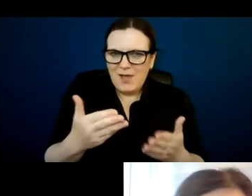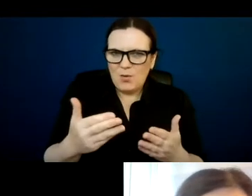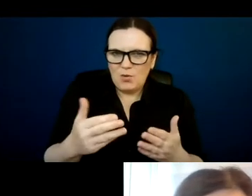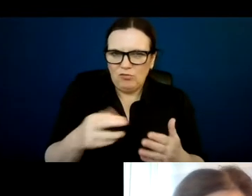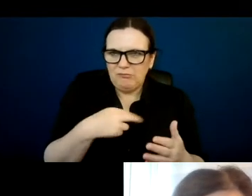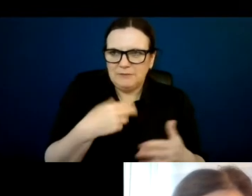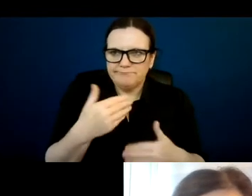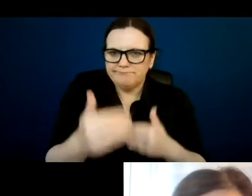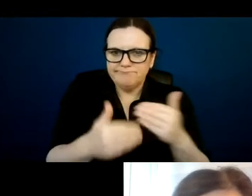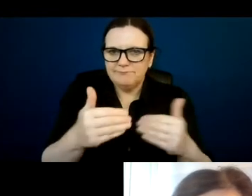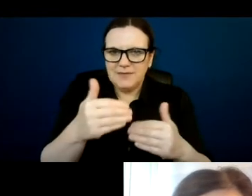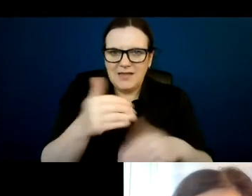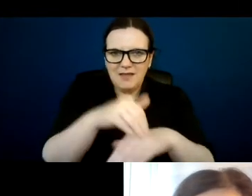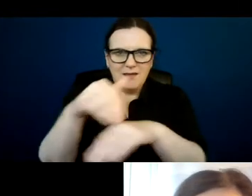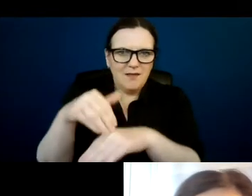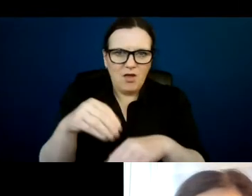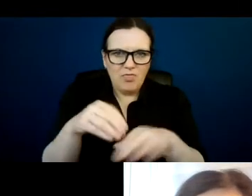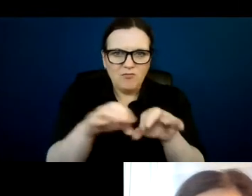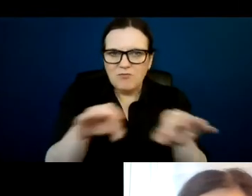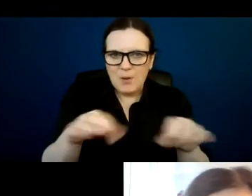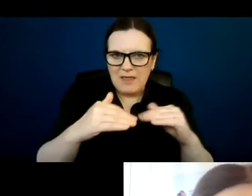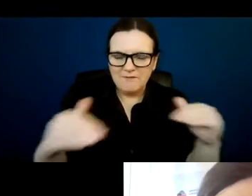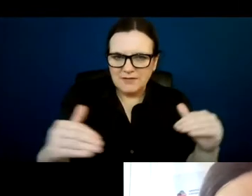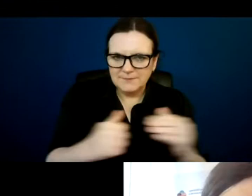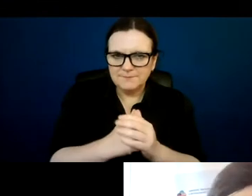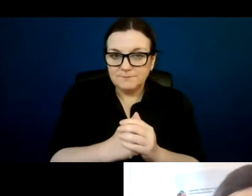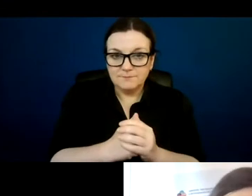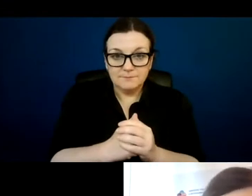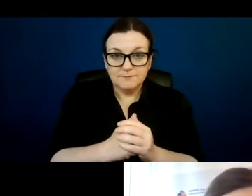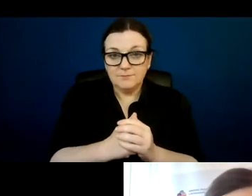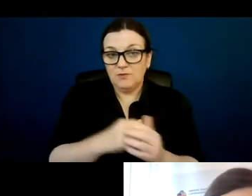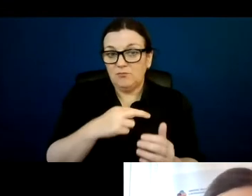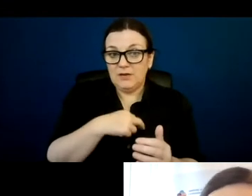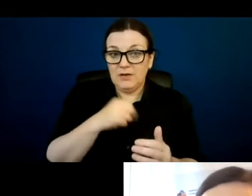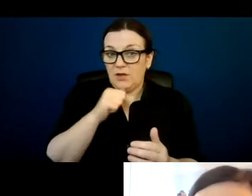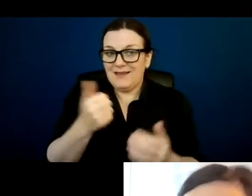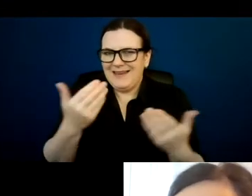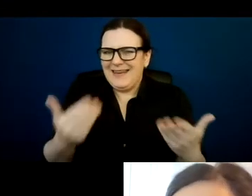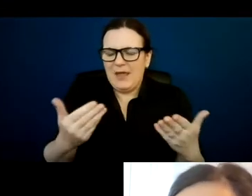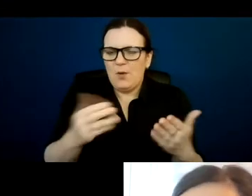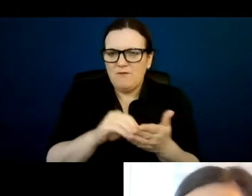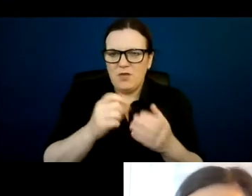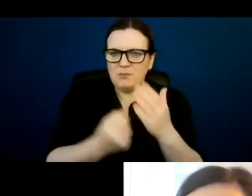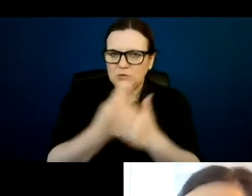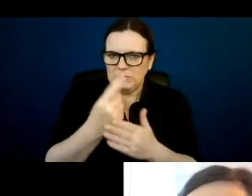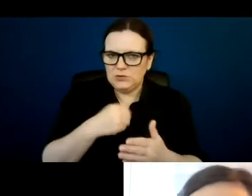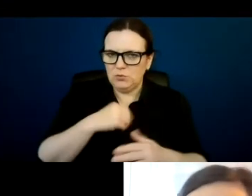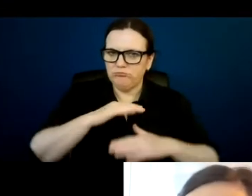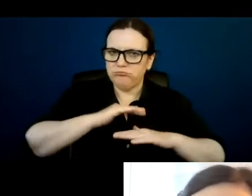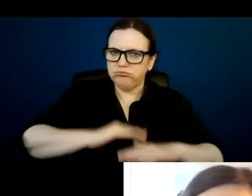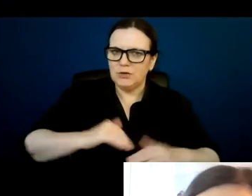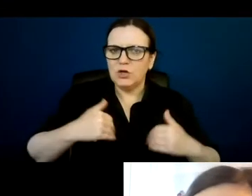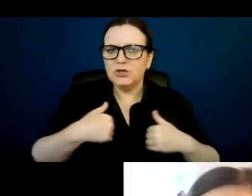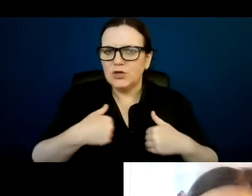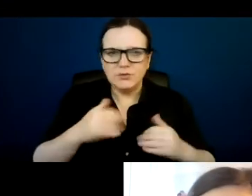impact on the ground. And I don't think I'll get the opportunity here and now to alleviate those concerns, but